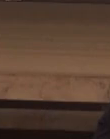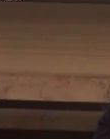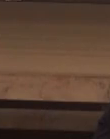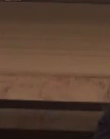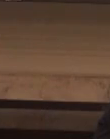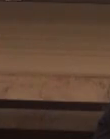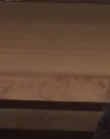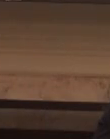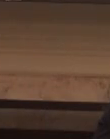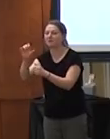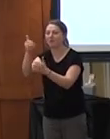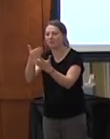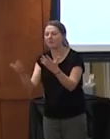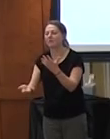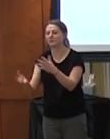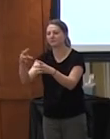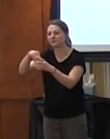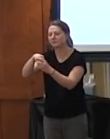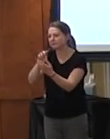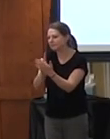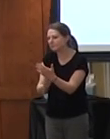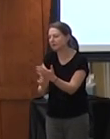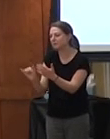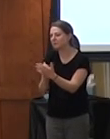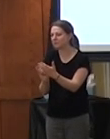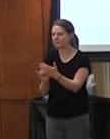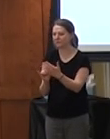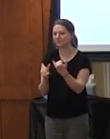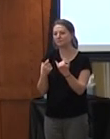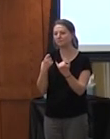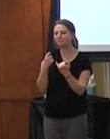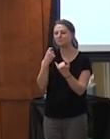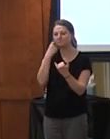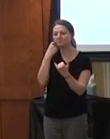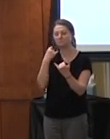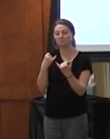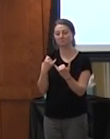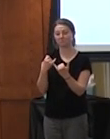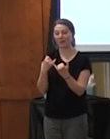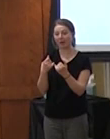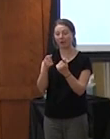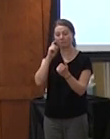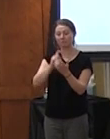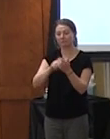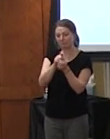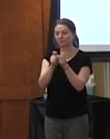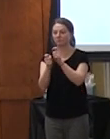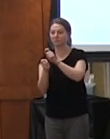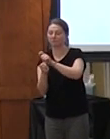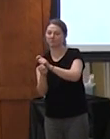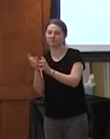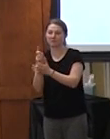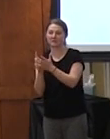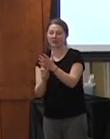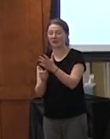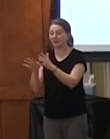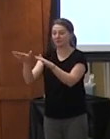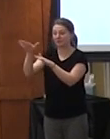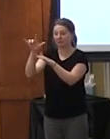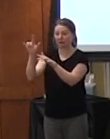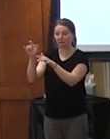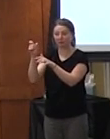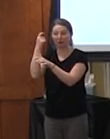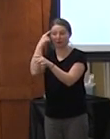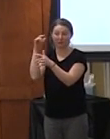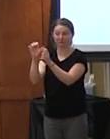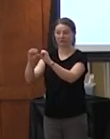all these other things and uh the latest currents of designer transitioning into the design of government and society and